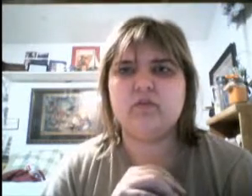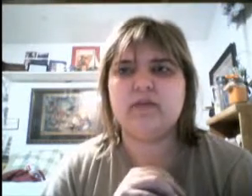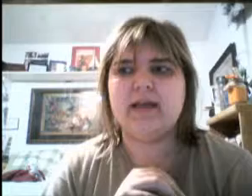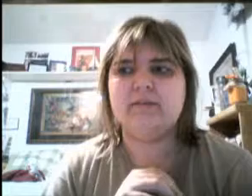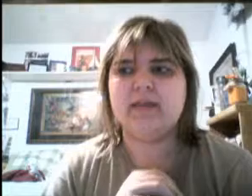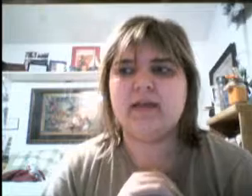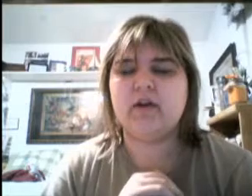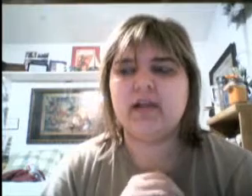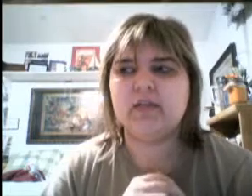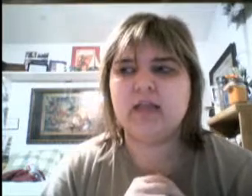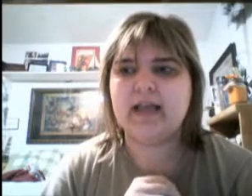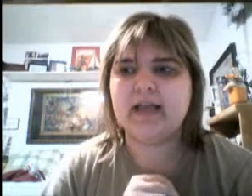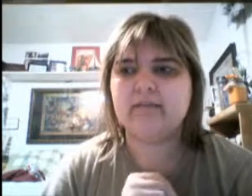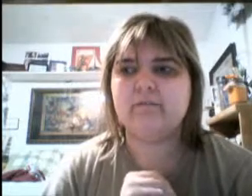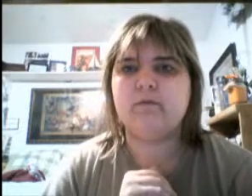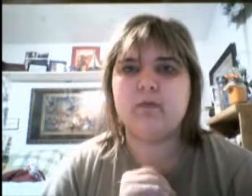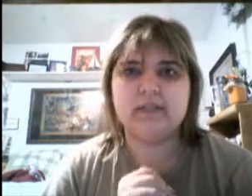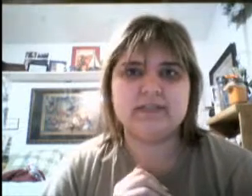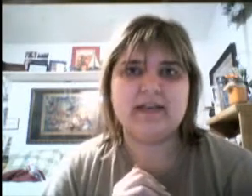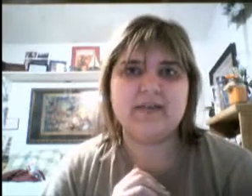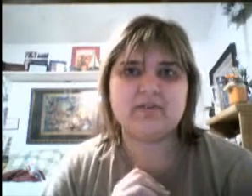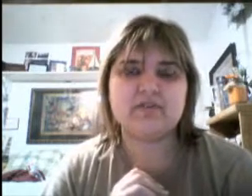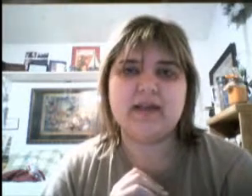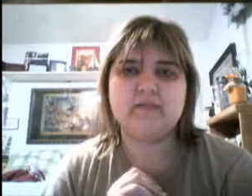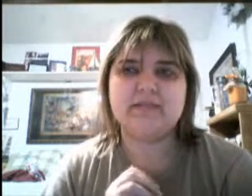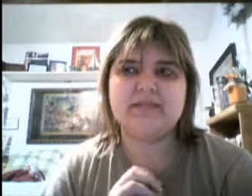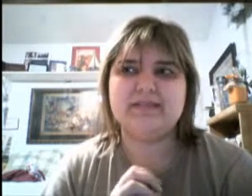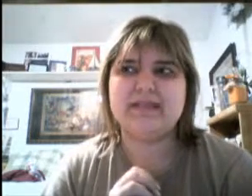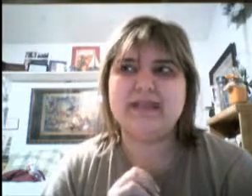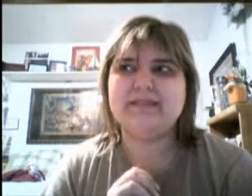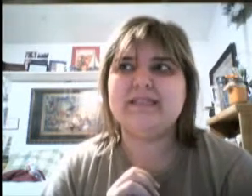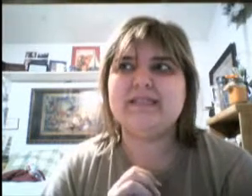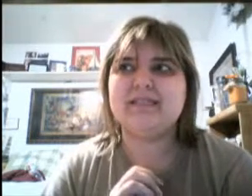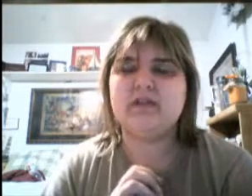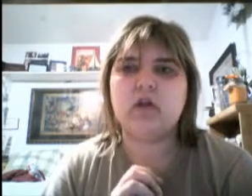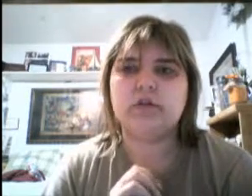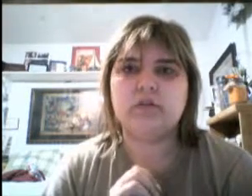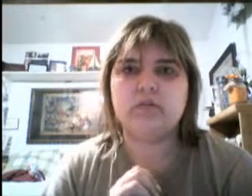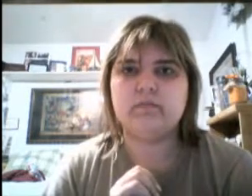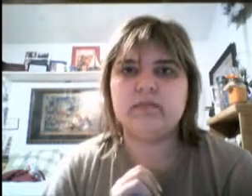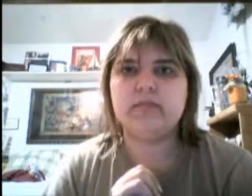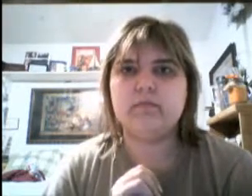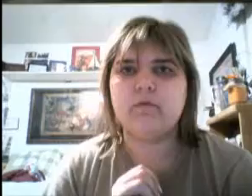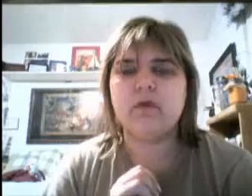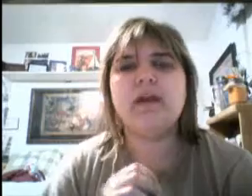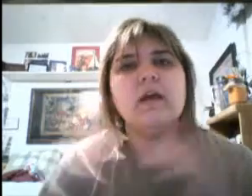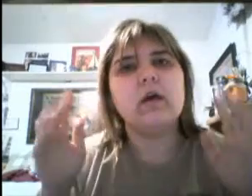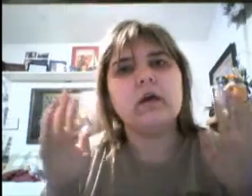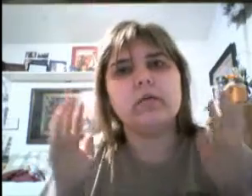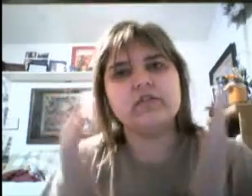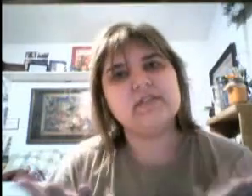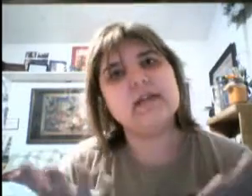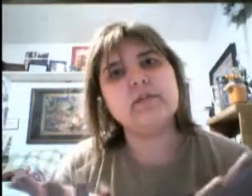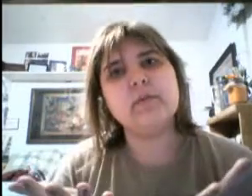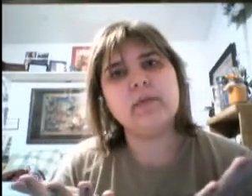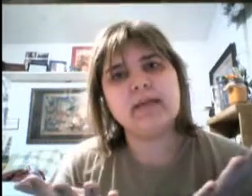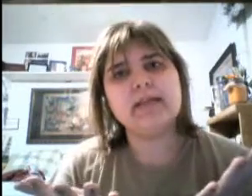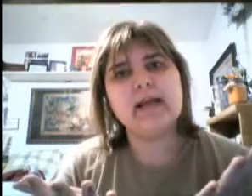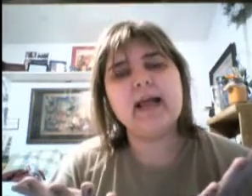had been there in line for this live action panel since like 6 o'clock the day before, which is another complaint that I